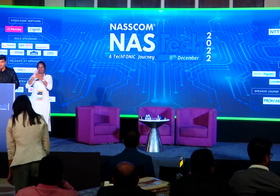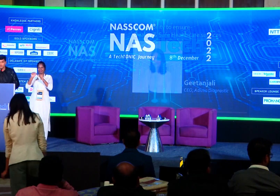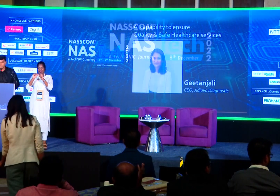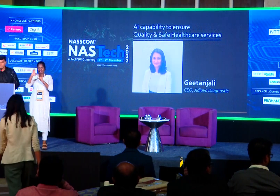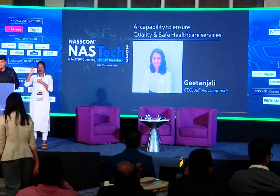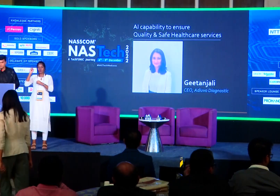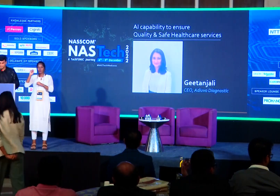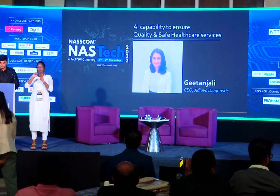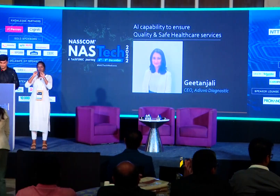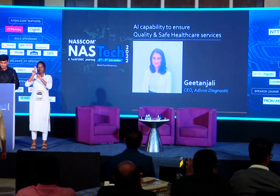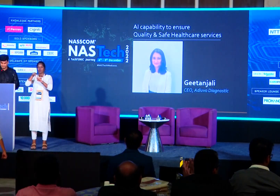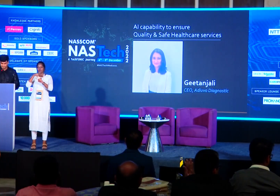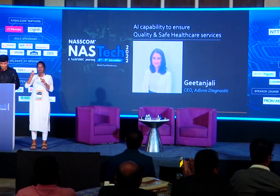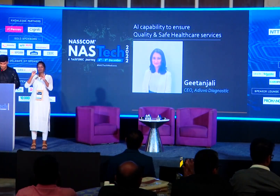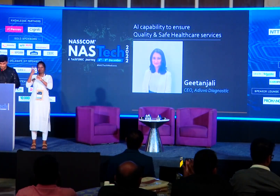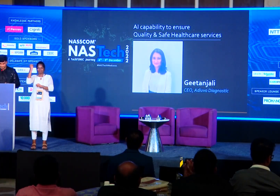Aduo Diagnostics.